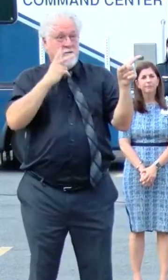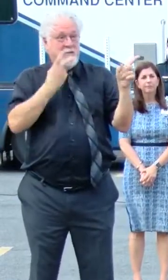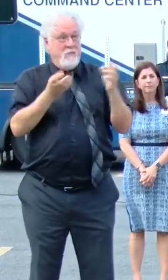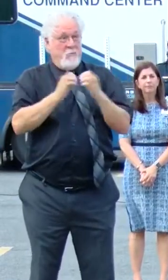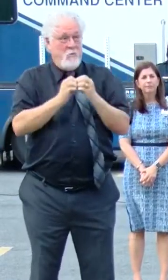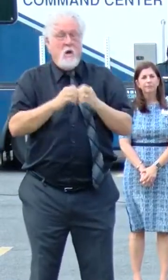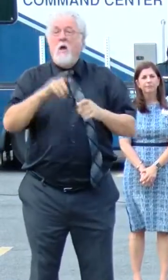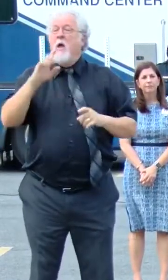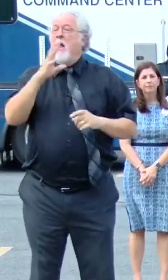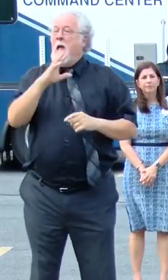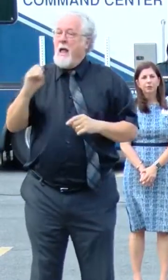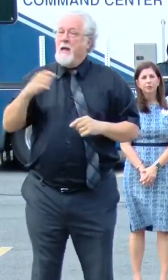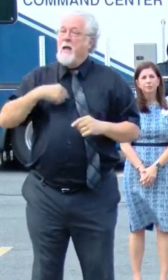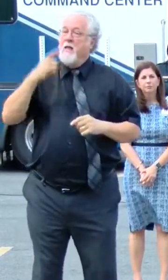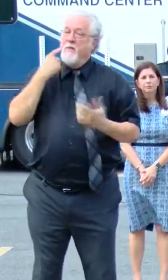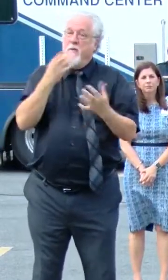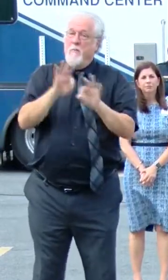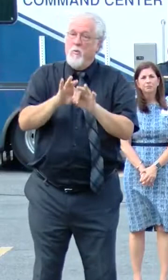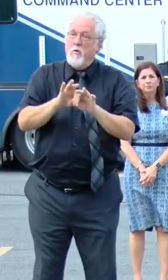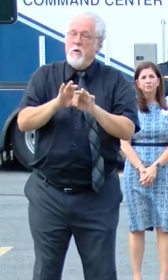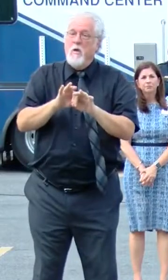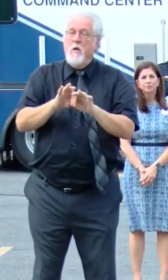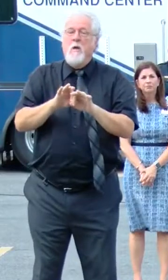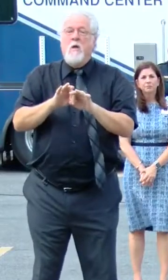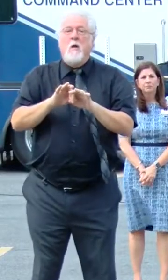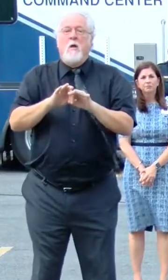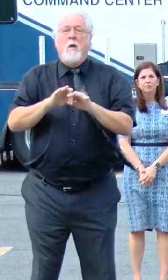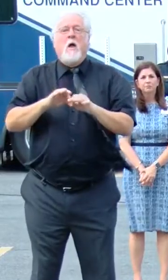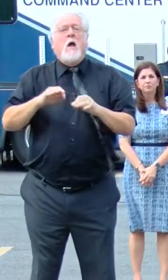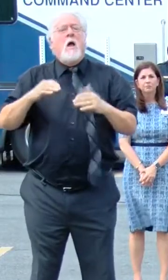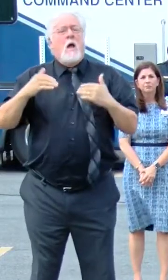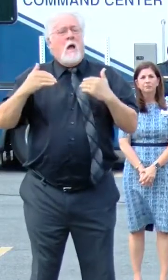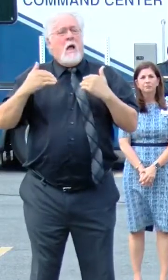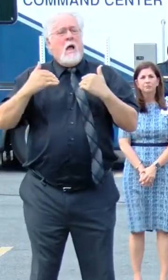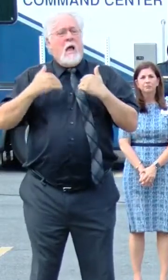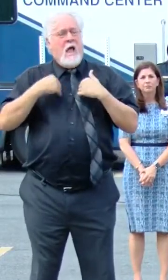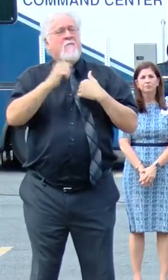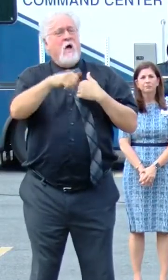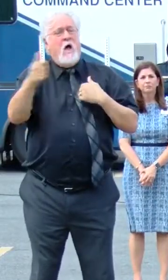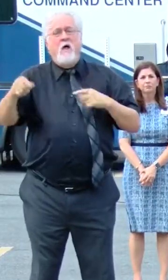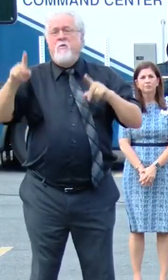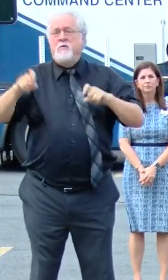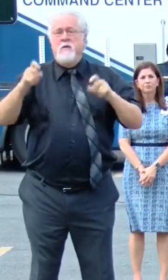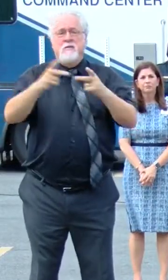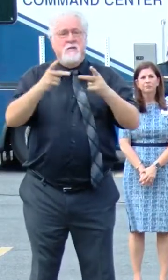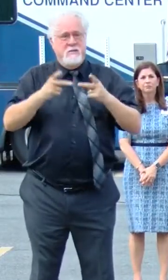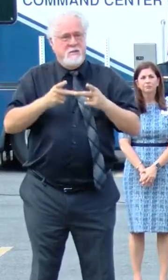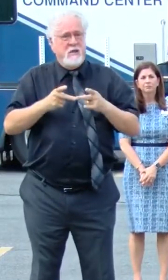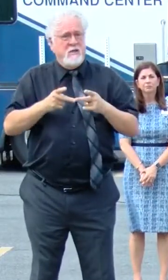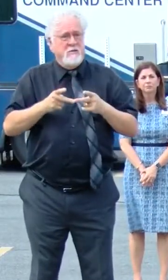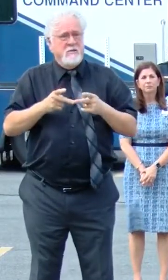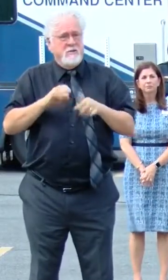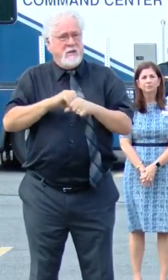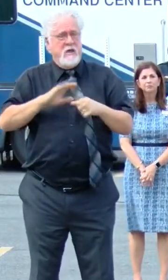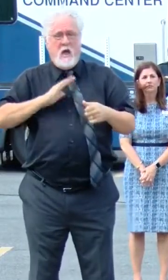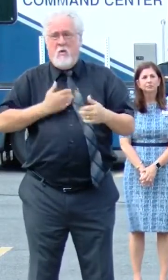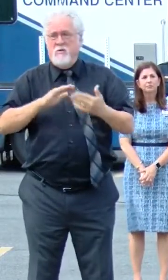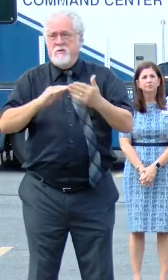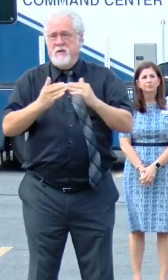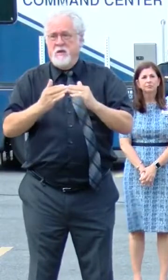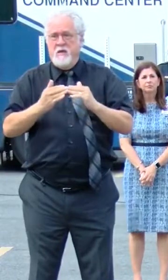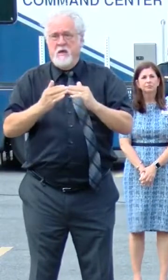more. And I think it's very important to note that there are other testing sites that exist in our city.